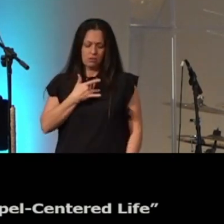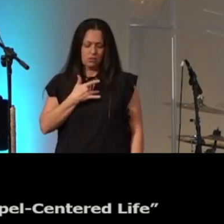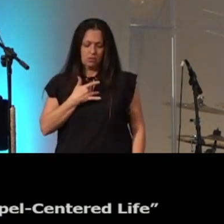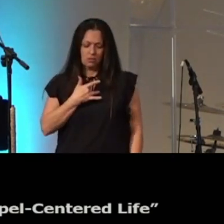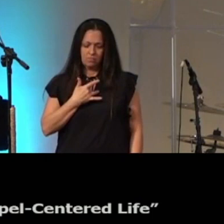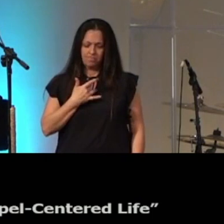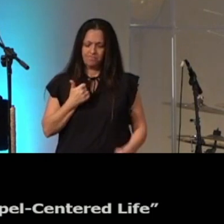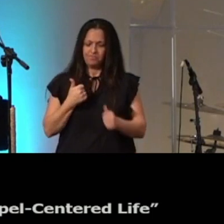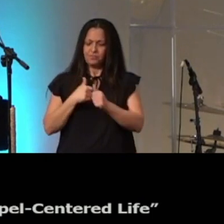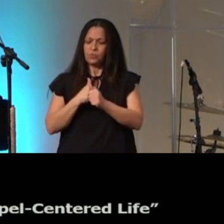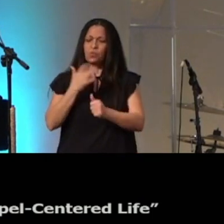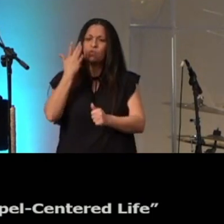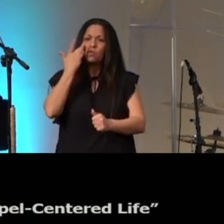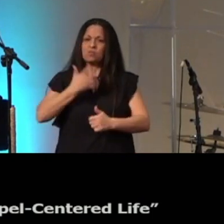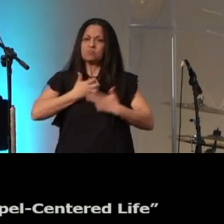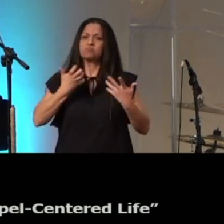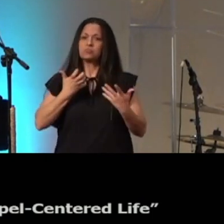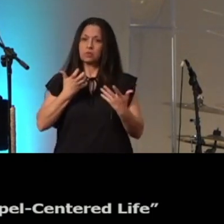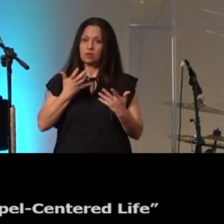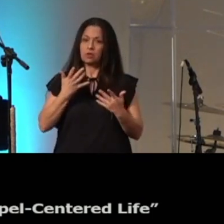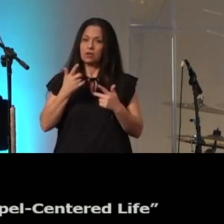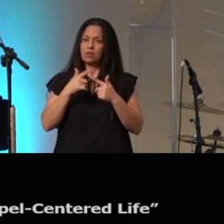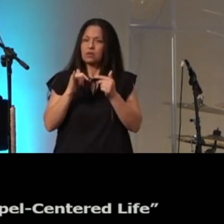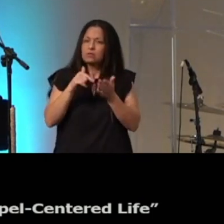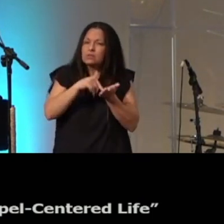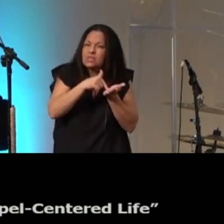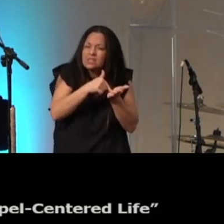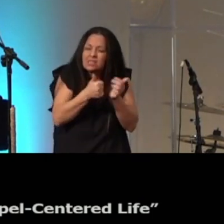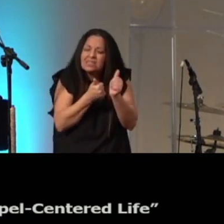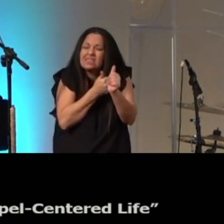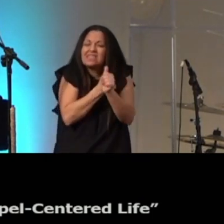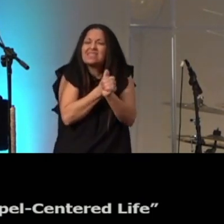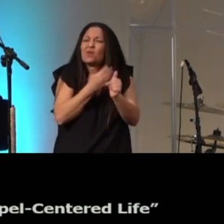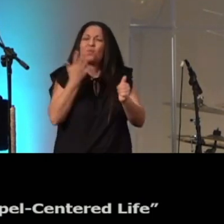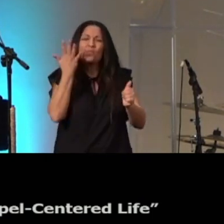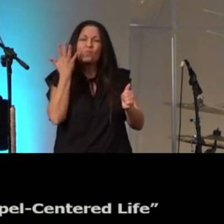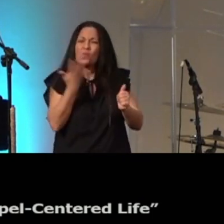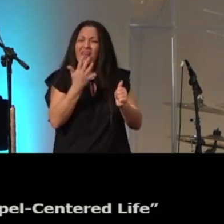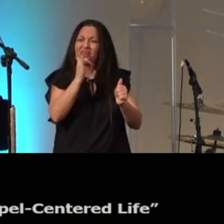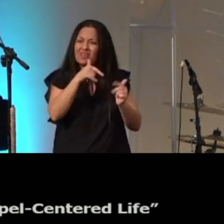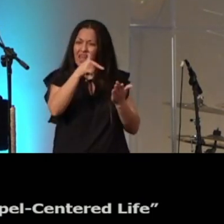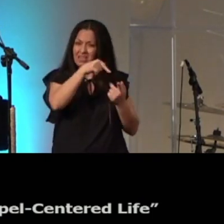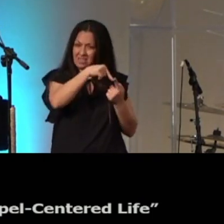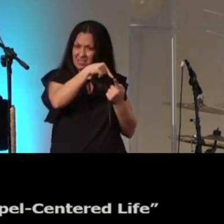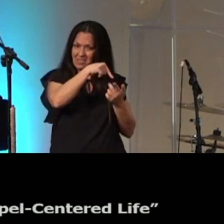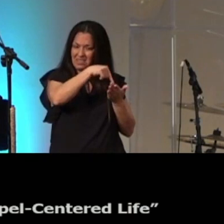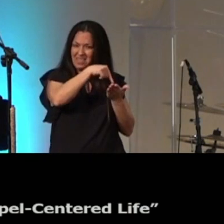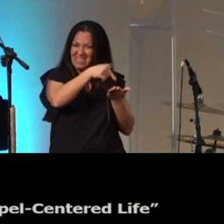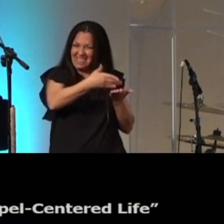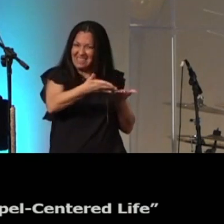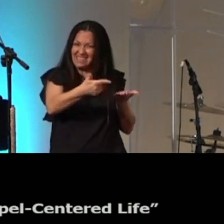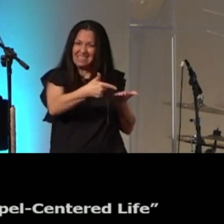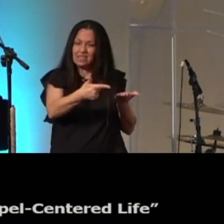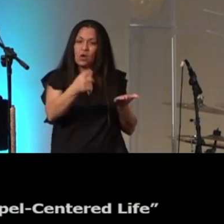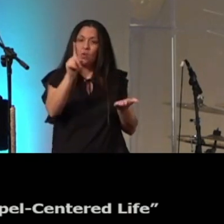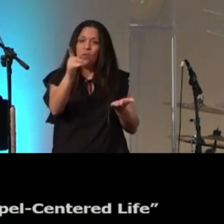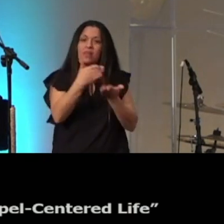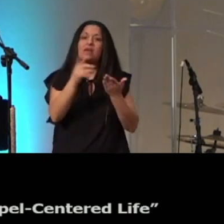motivations what's behind everything one of the things that we have to do is ask for God's forgiveness